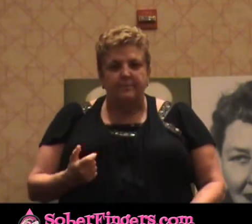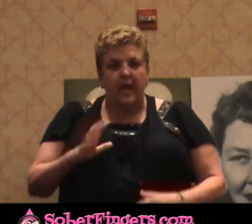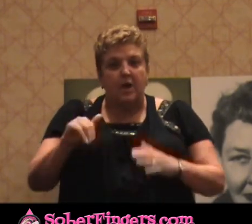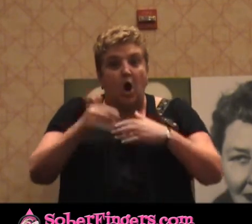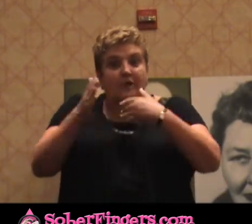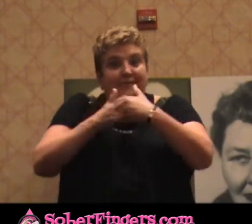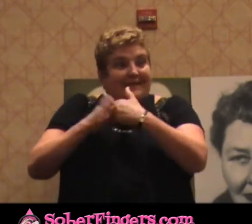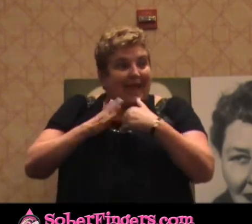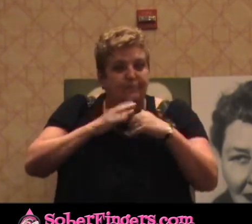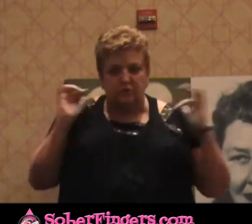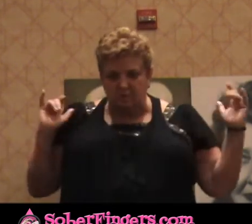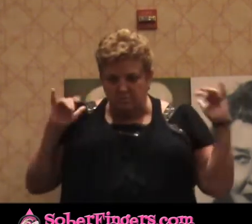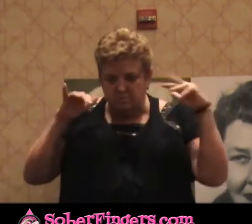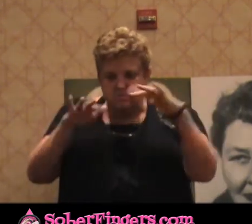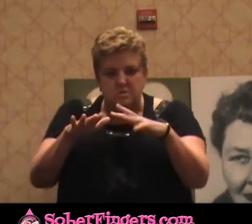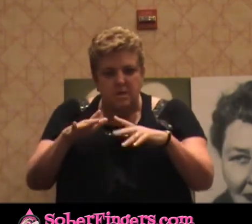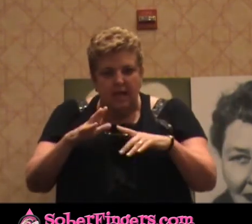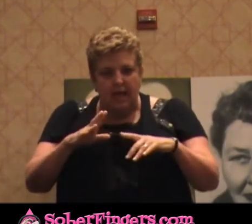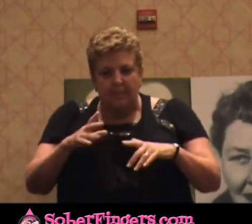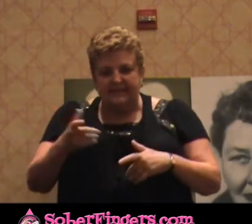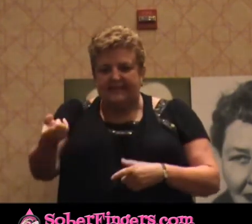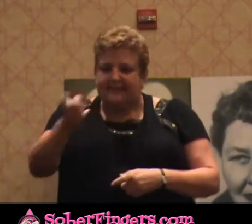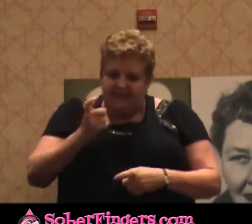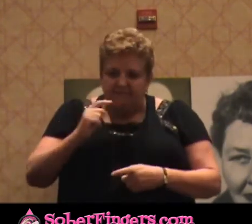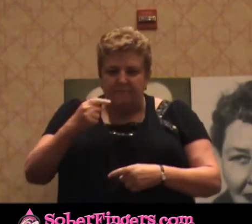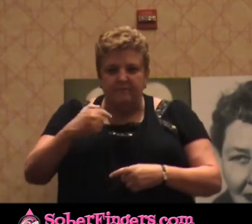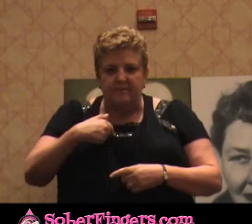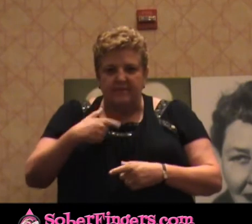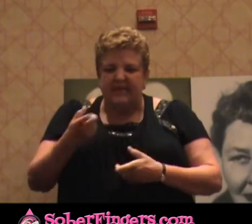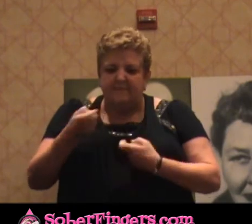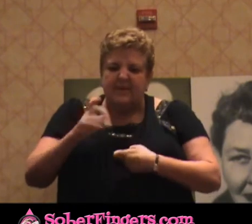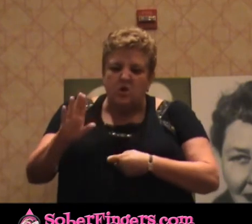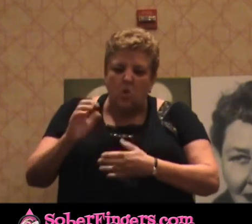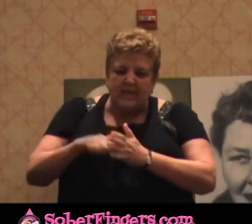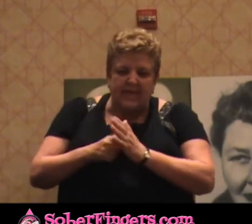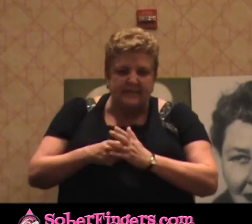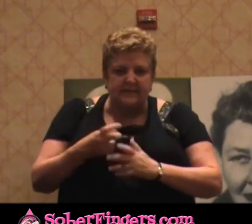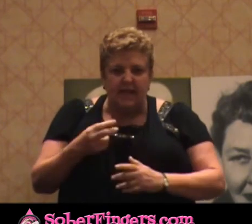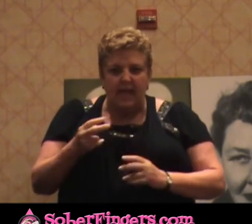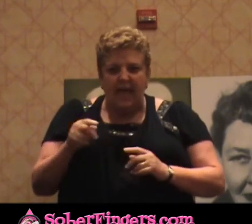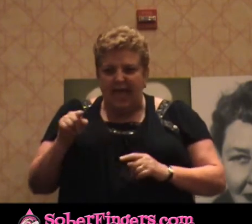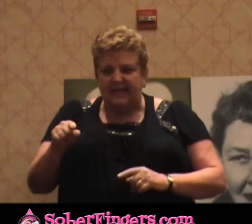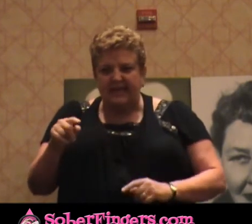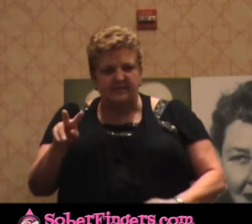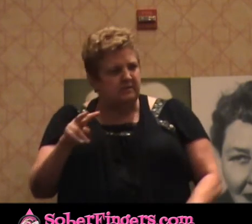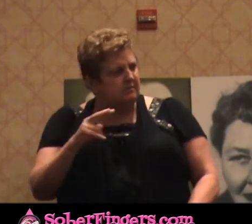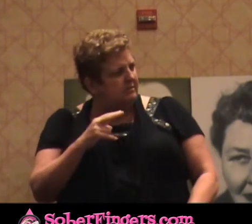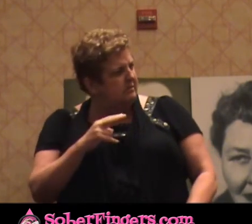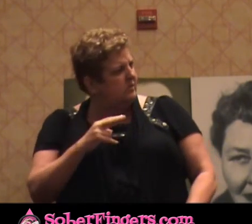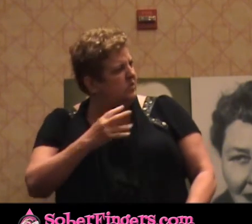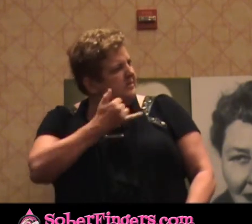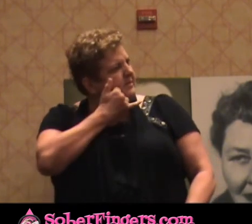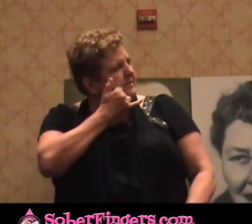at him. And I go give him your keys. And he's looking at us like what's the matter with y'all? Why are you bothering me?